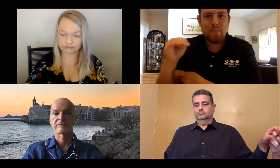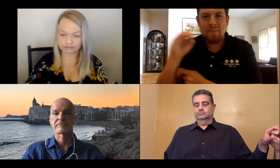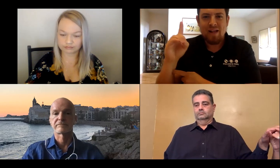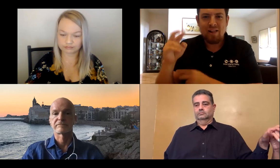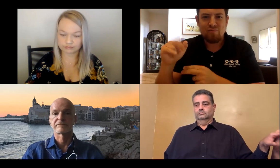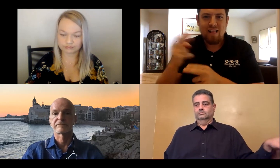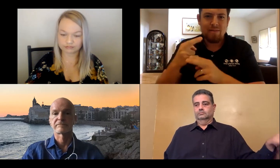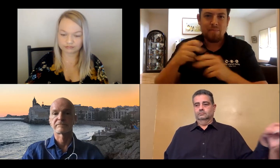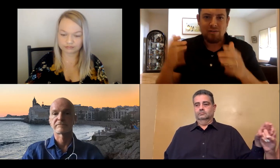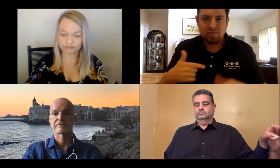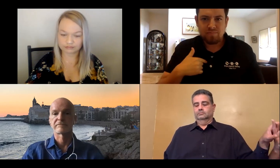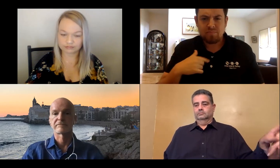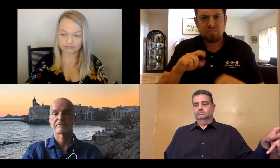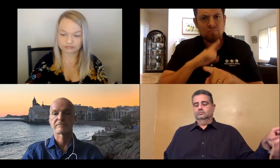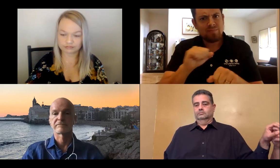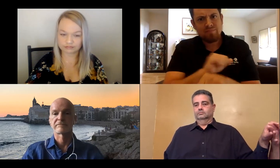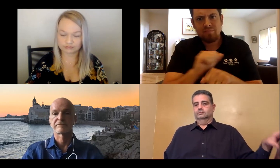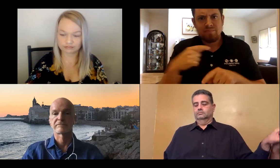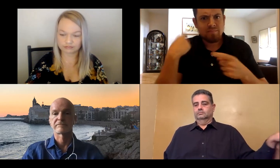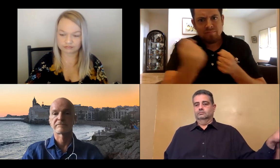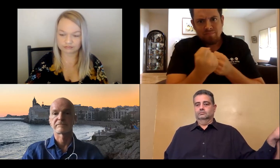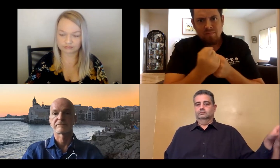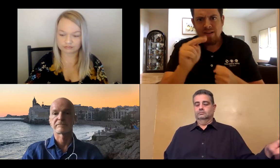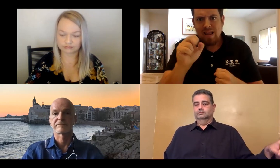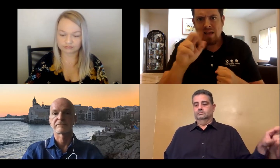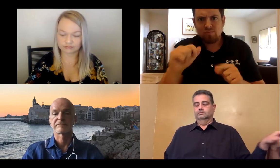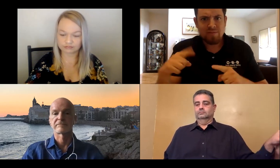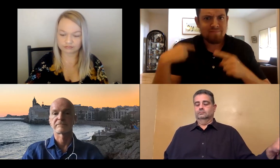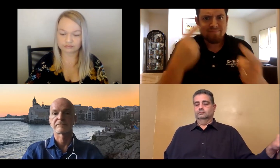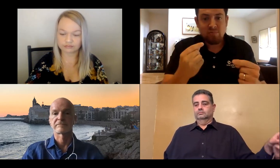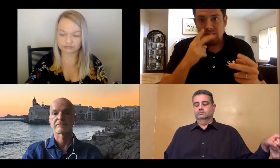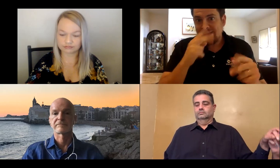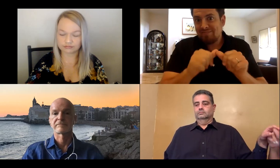myself. My name is Travis Dougherty. I'm the manager of Maryland Relay.